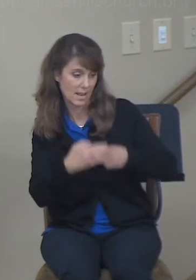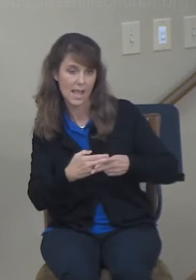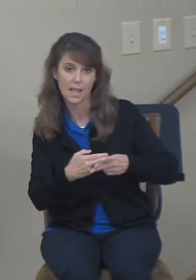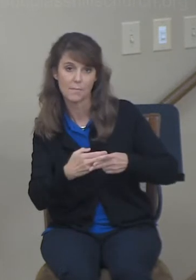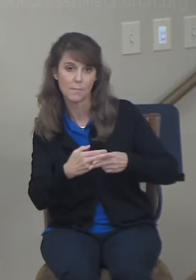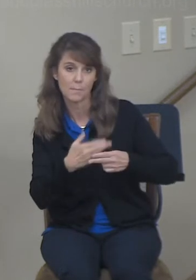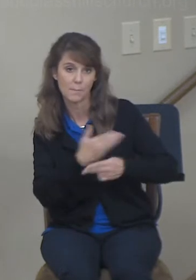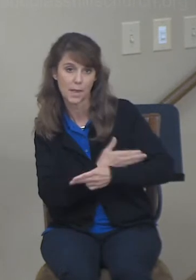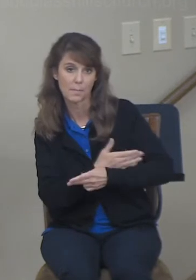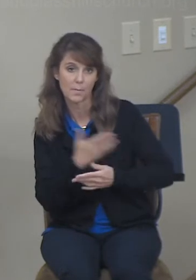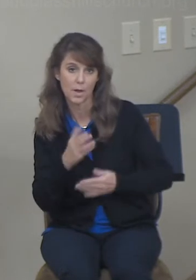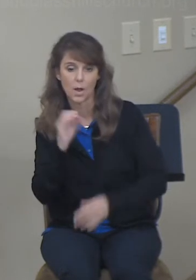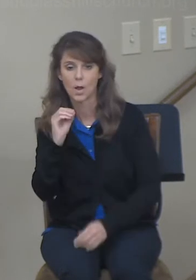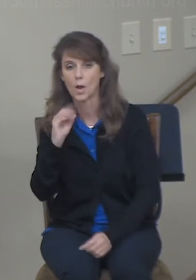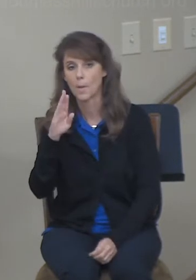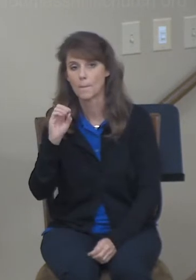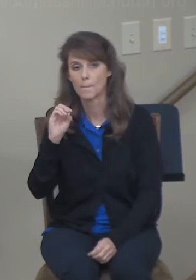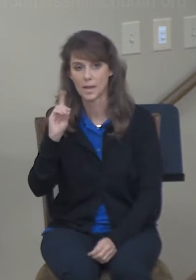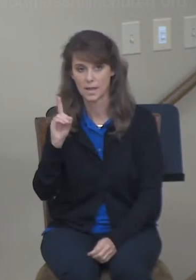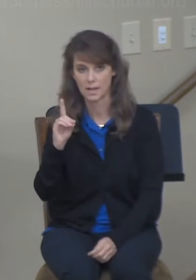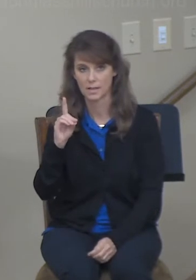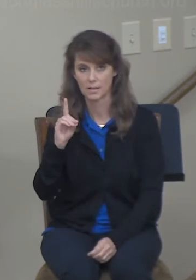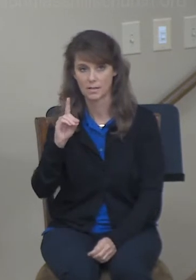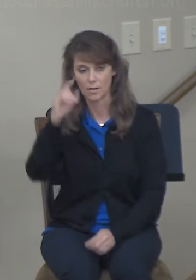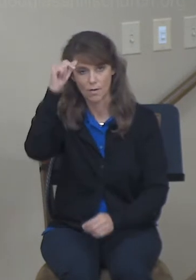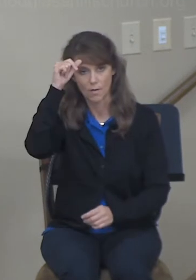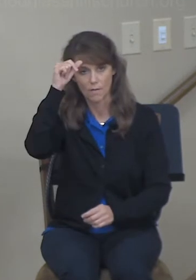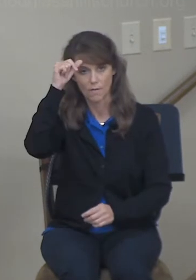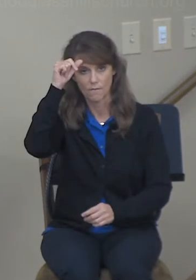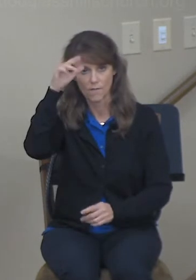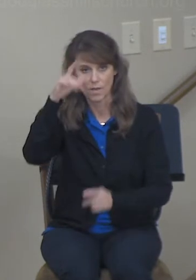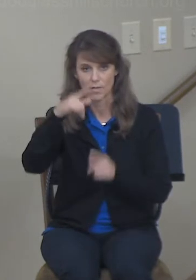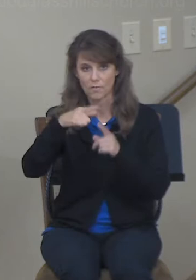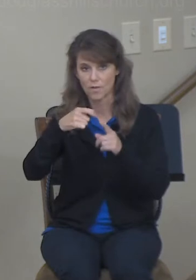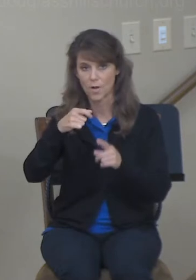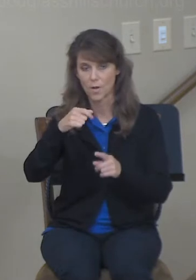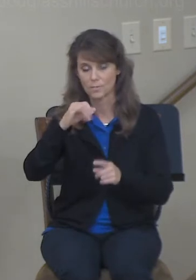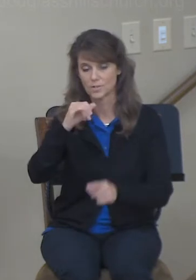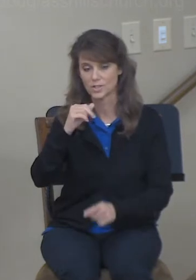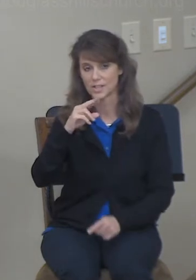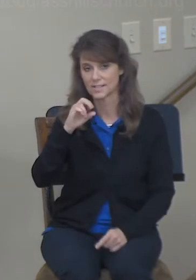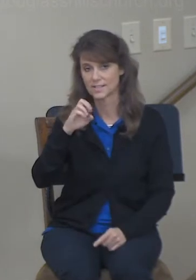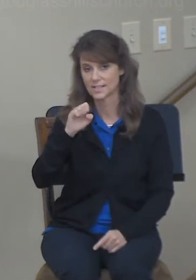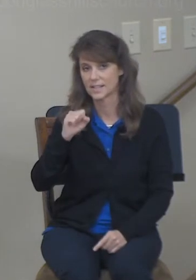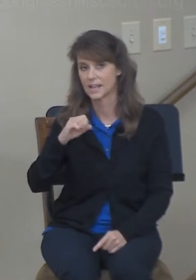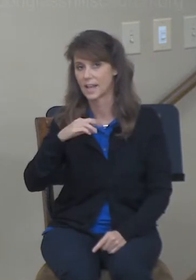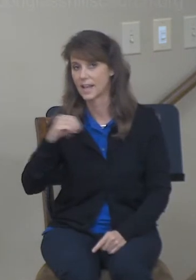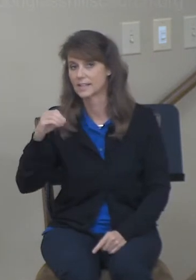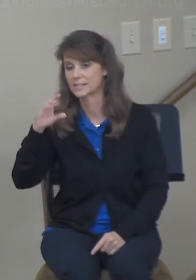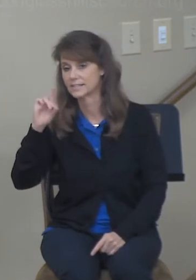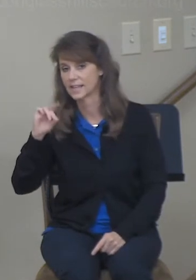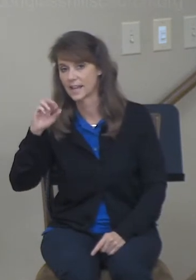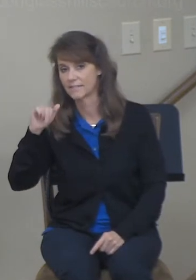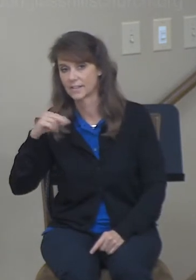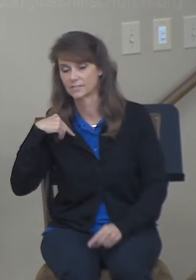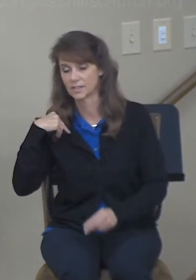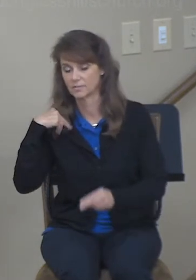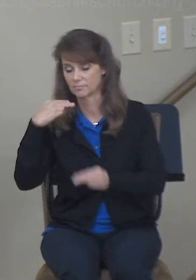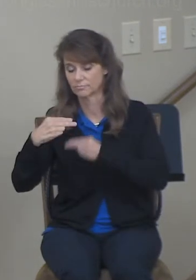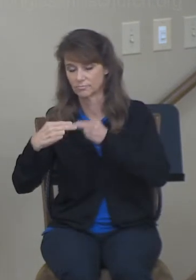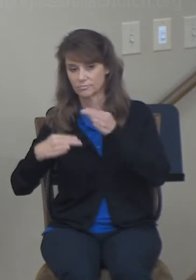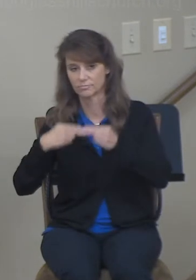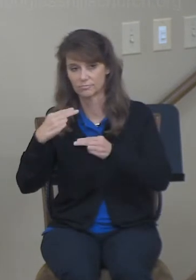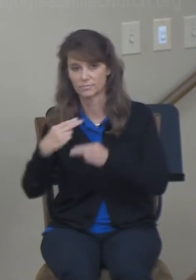Now, these are the generations of Perez. To Perez was born Hezron, and to